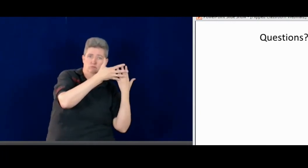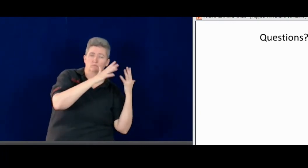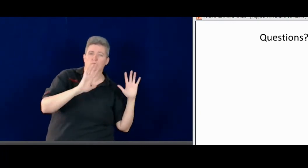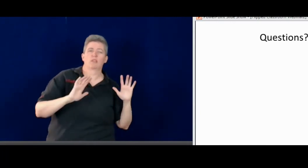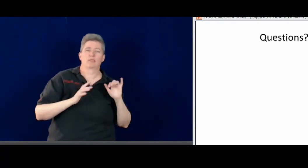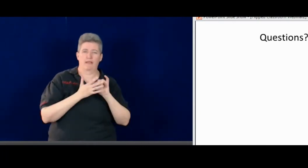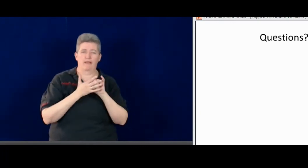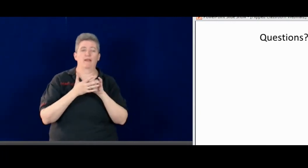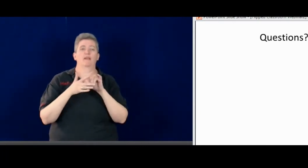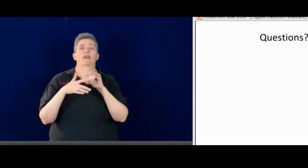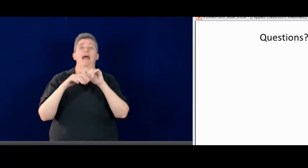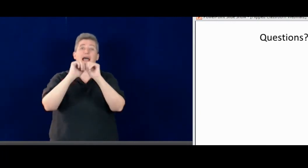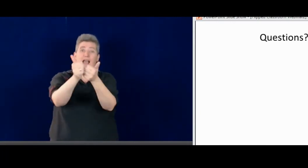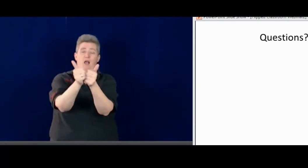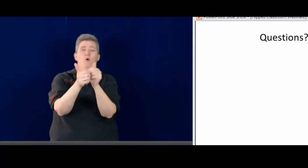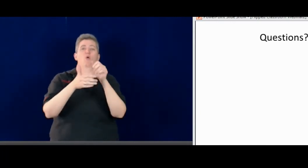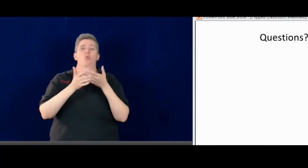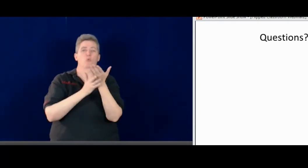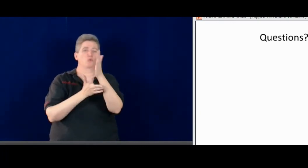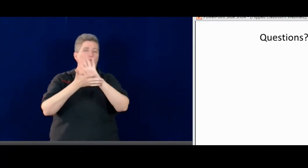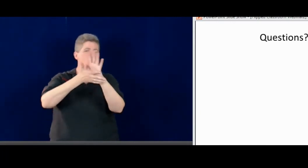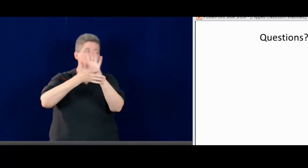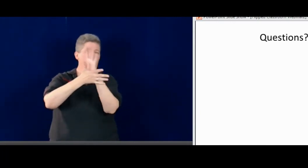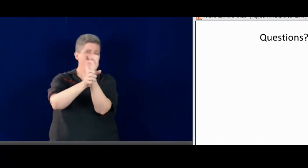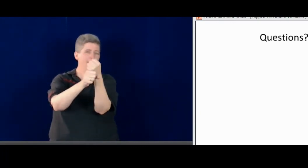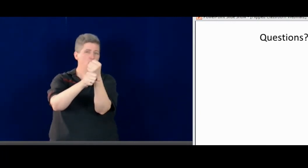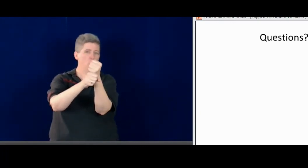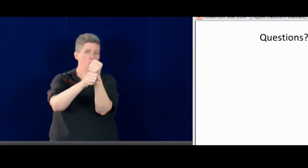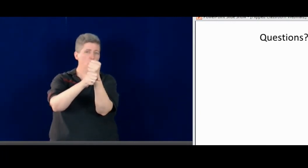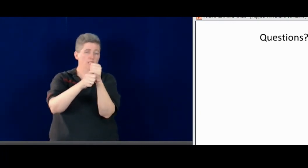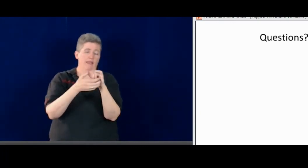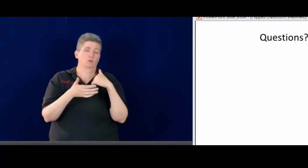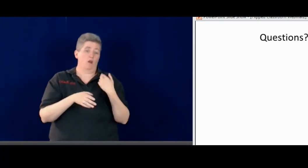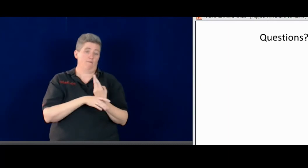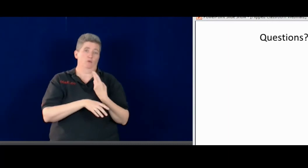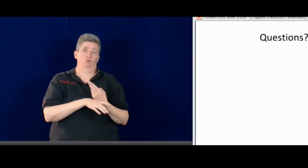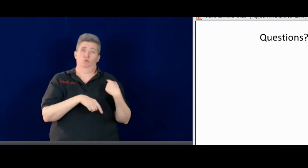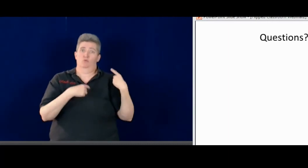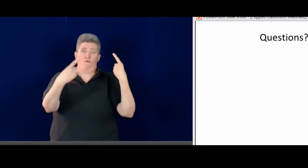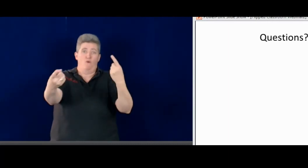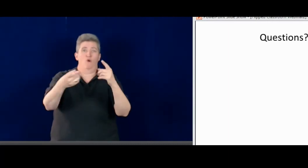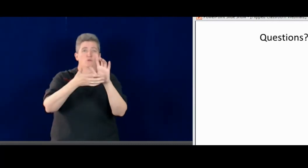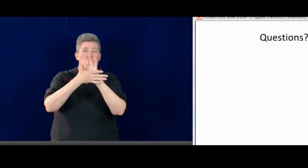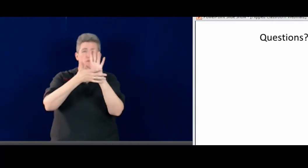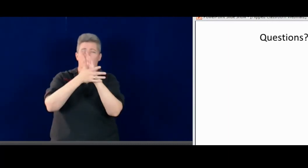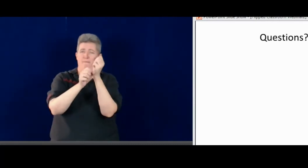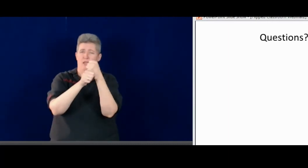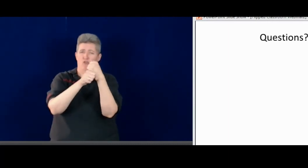say number one, two, three, four, and then sign. I have those words on the screen.